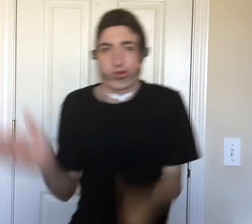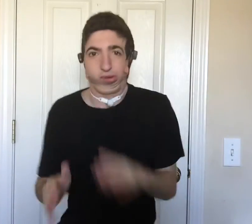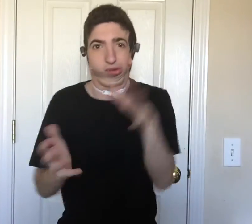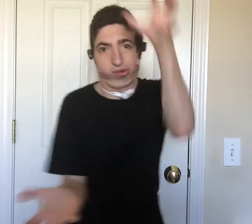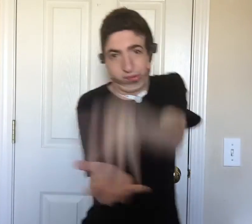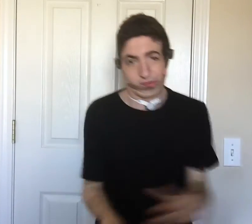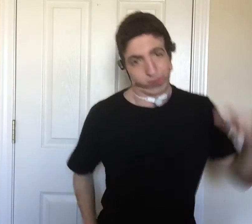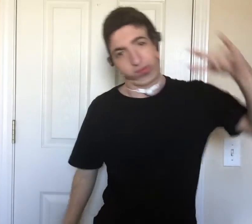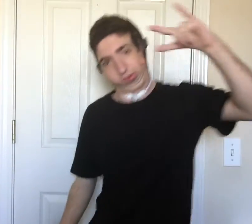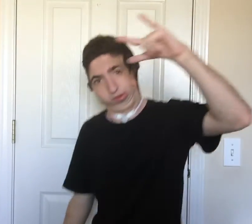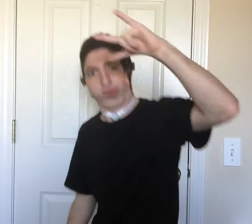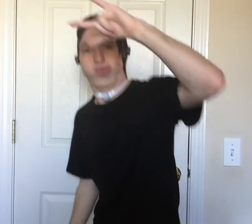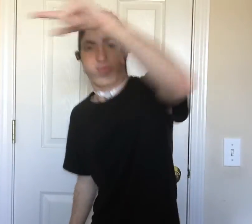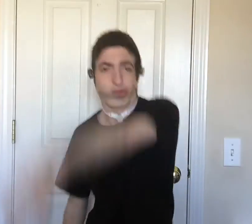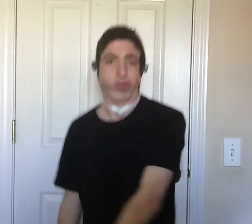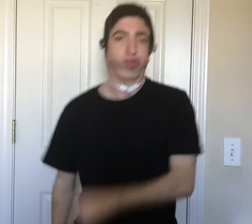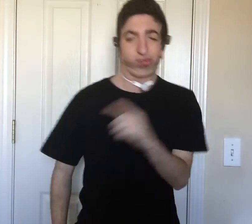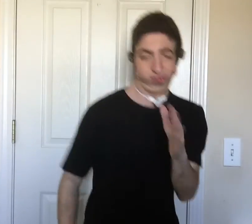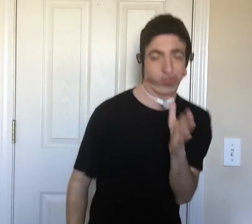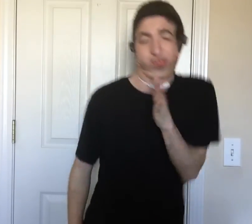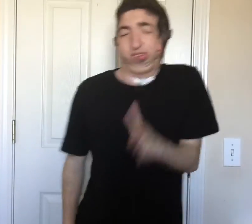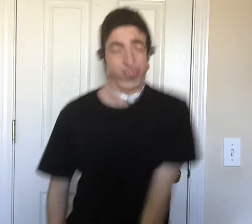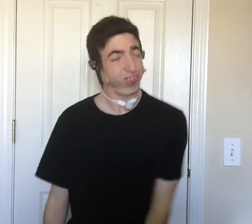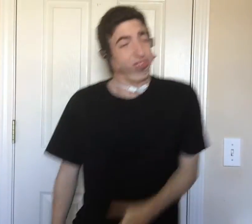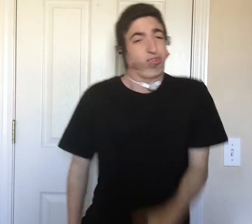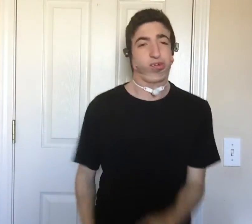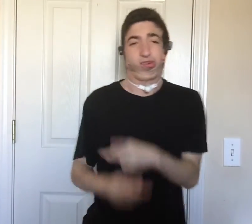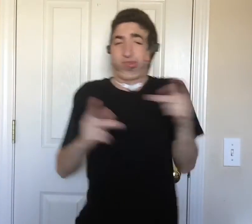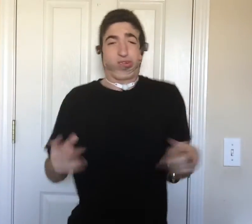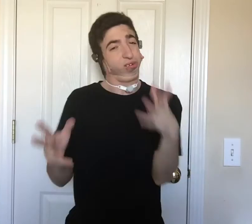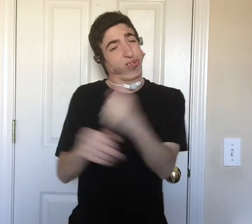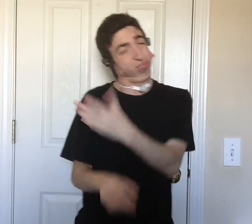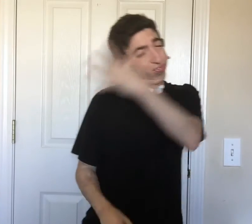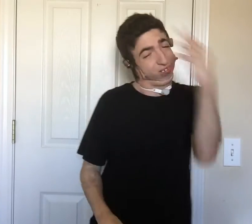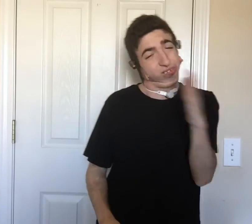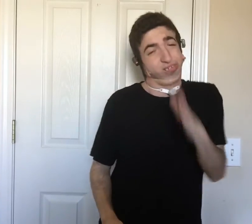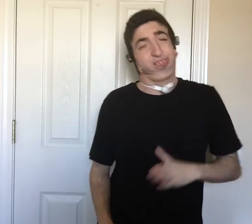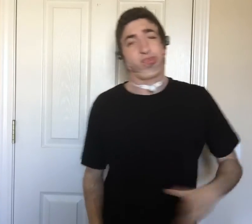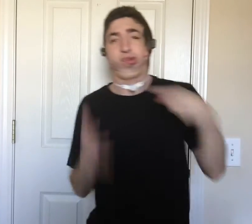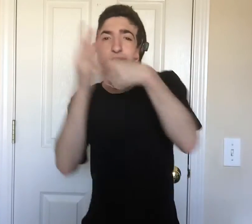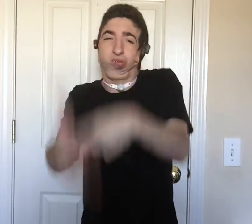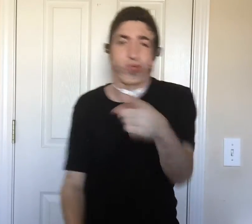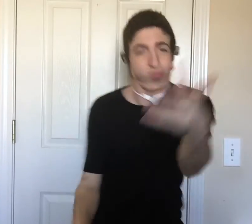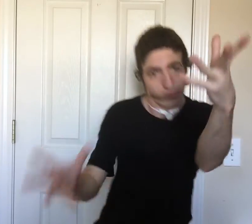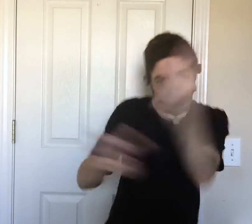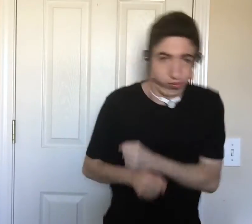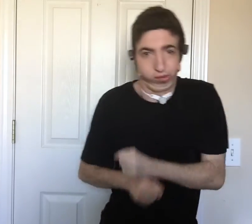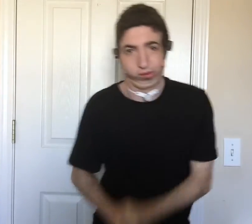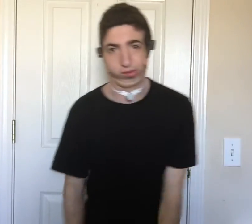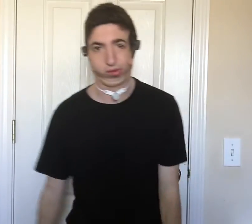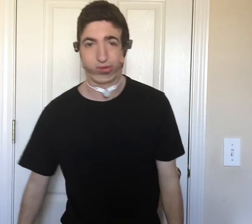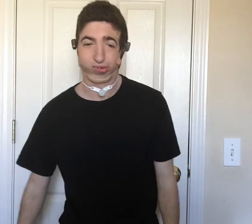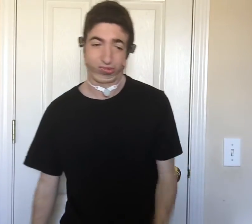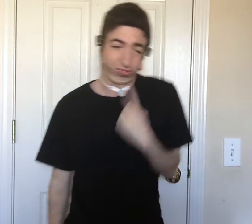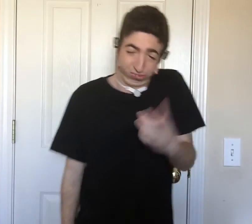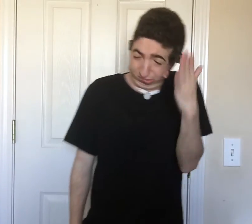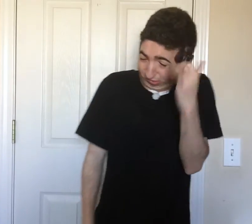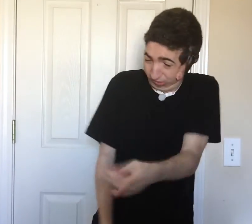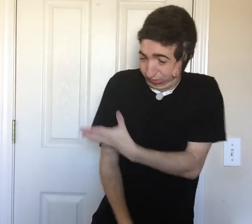fly to Bahamas. Pretty little mama. Chitty in the spot where you at. Pearl it is. Show me what you got. They say, why you rapping for